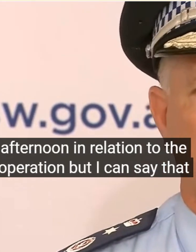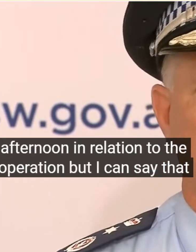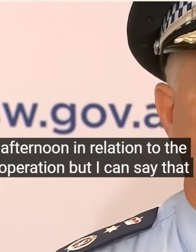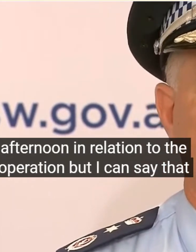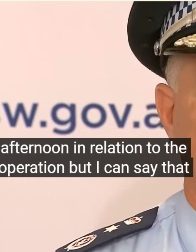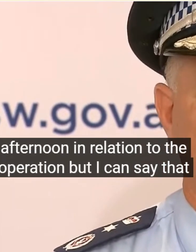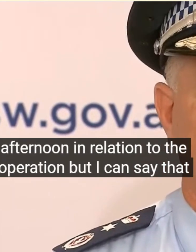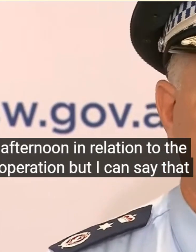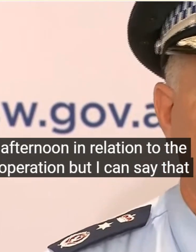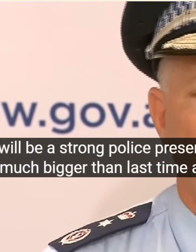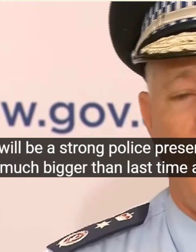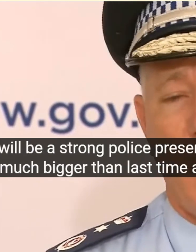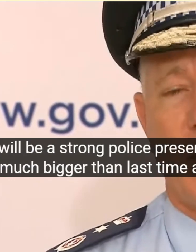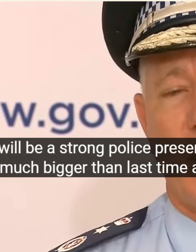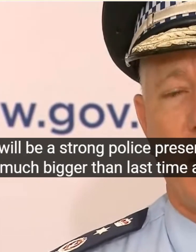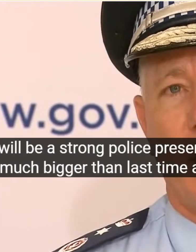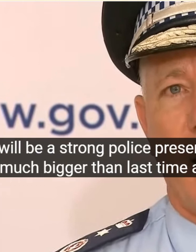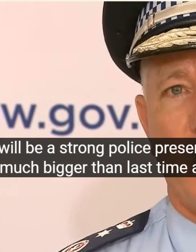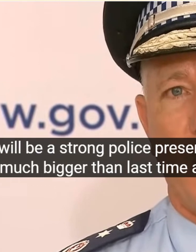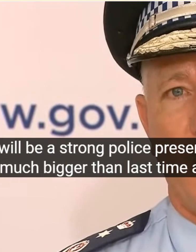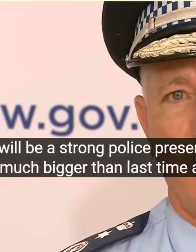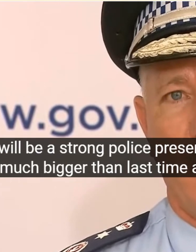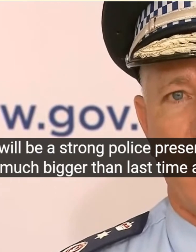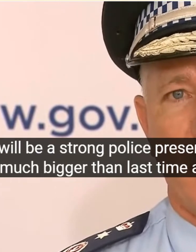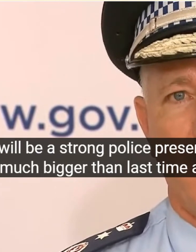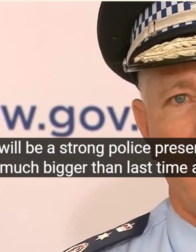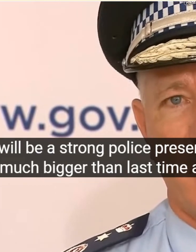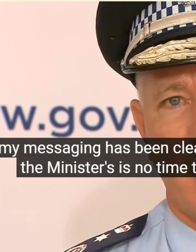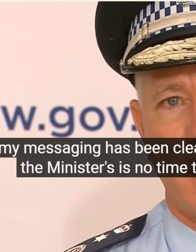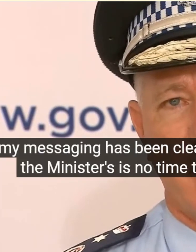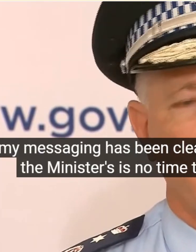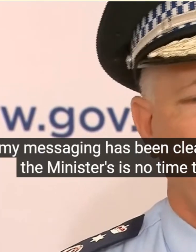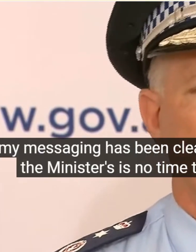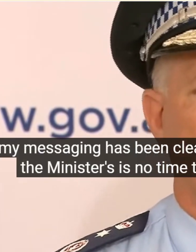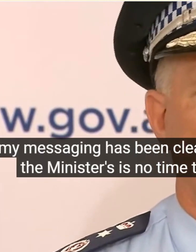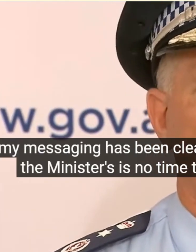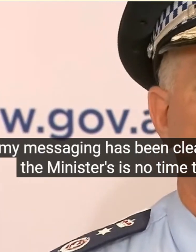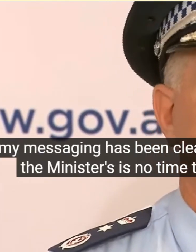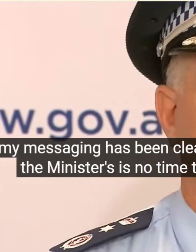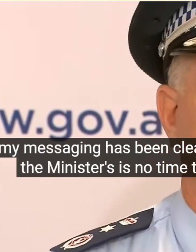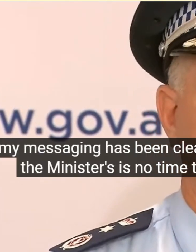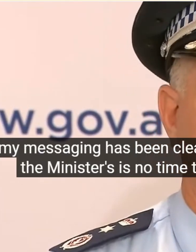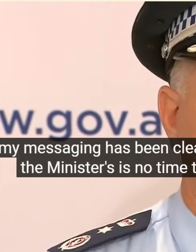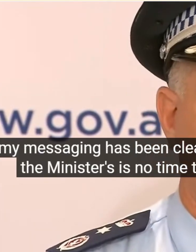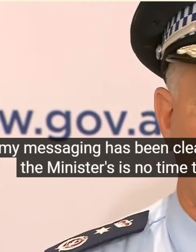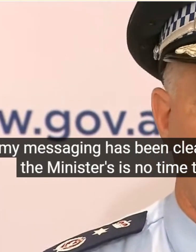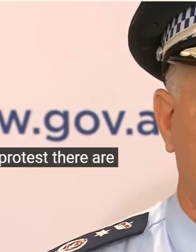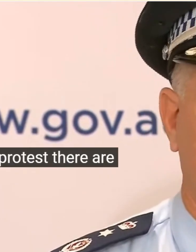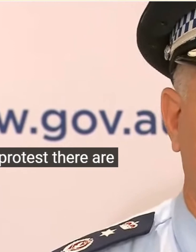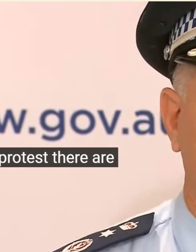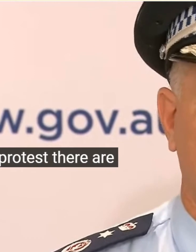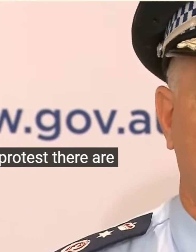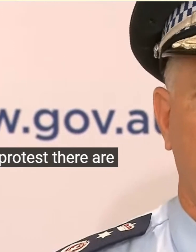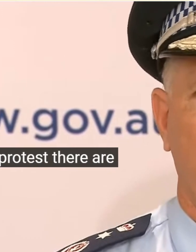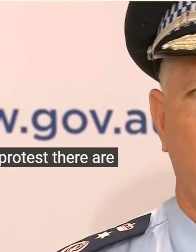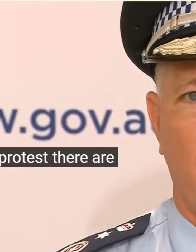Much Bigger Than Last Time And My Messaging Has Been Clear As The Ministers There's No Time To Protests There Are